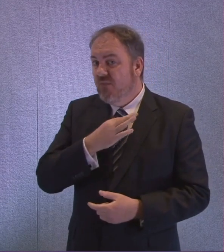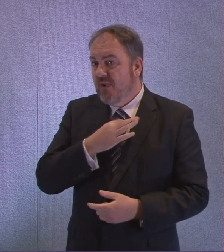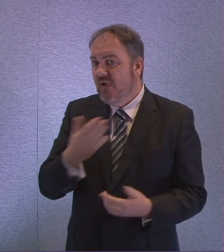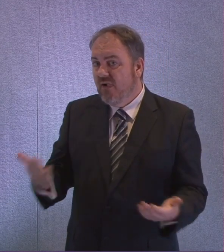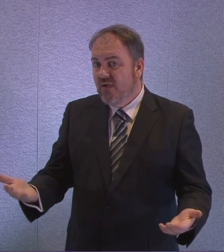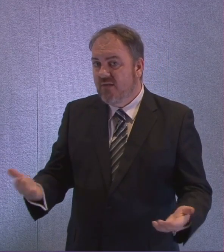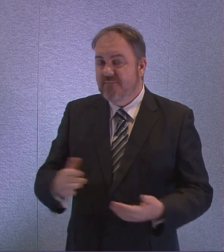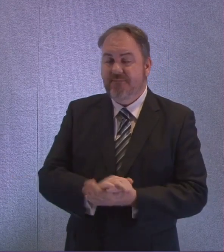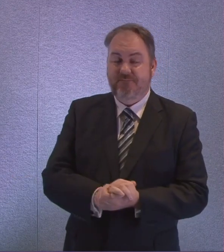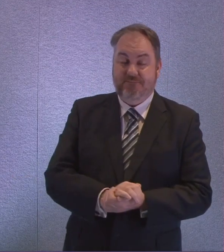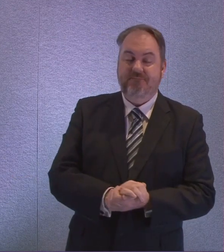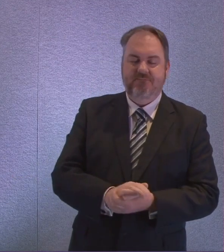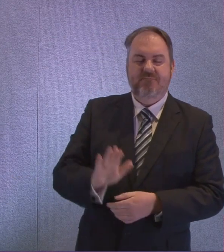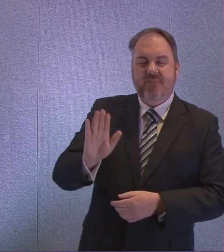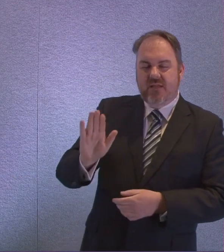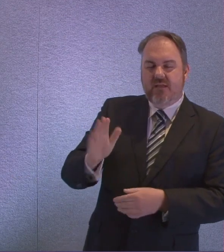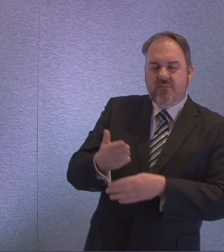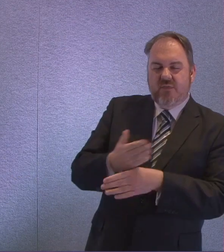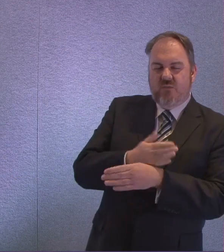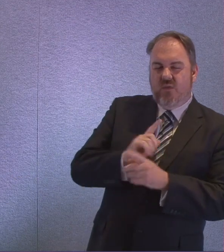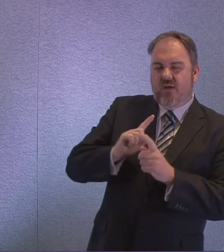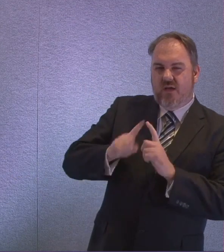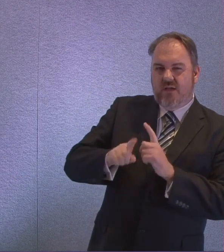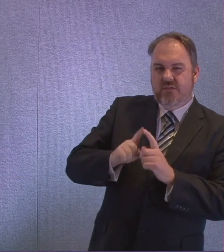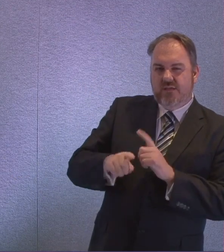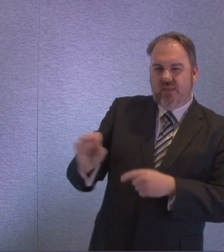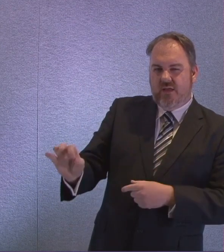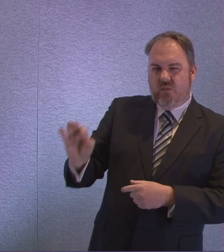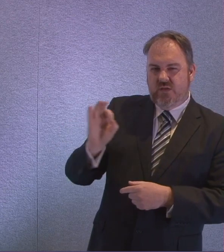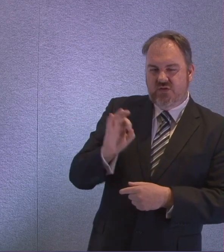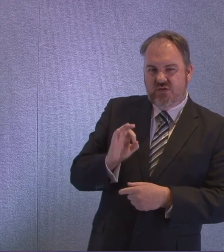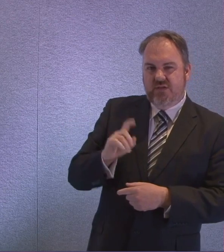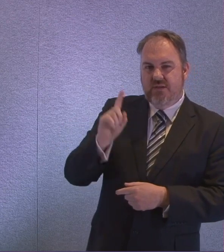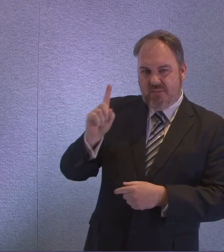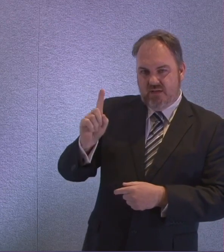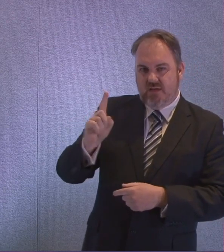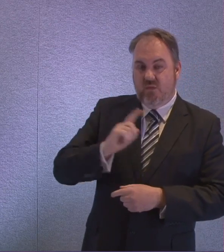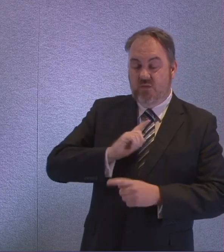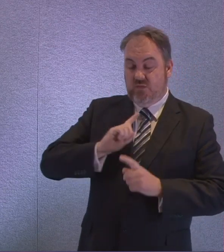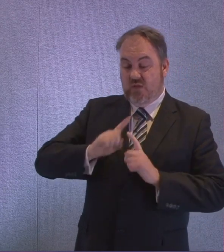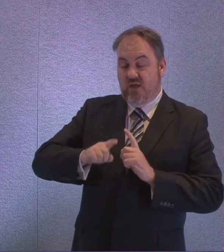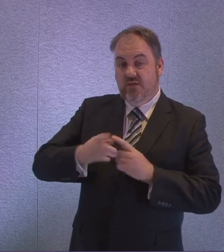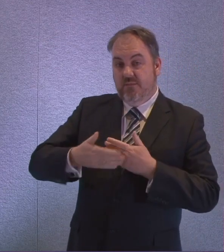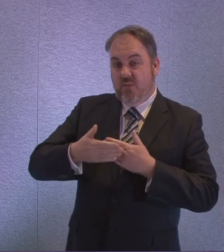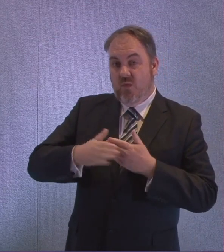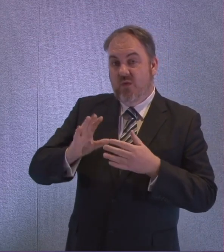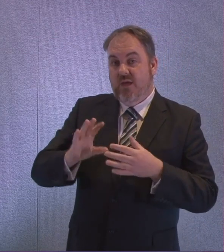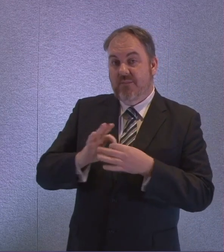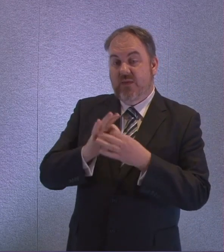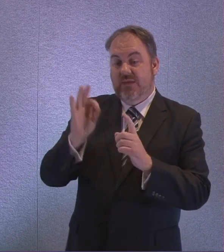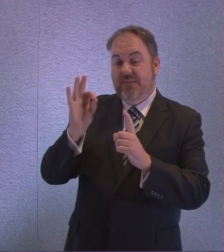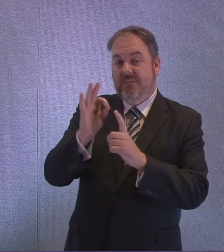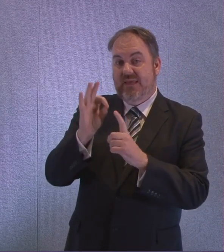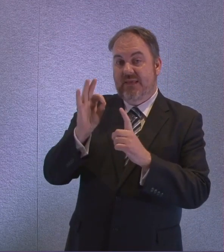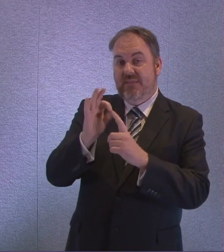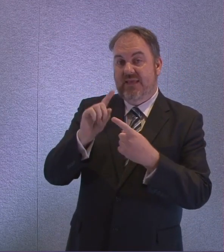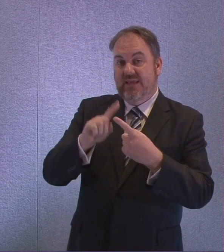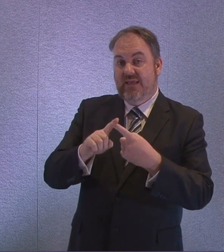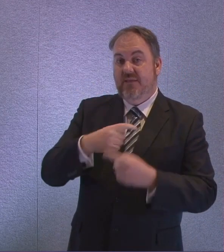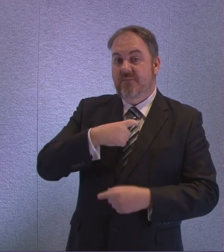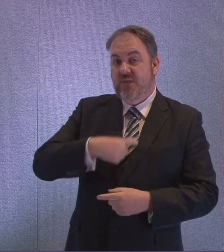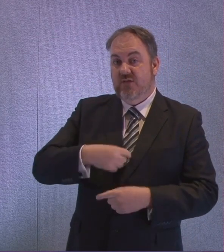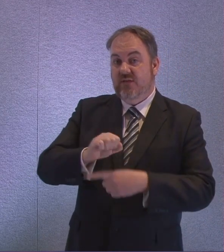detail in a moment. But before I do, let me just briefly round off on the issue of PPE. You asked me, when can I be confident?